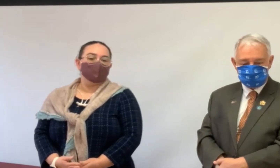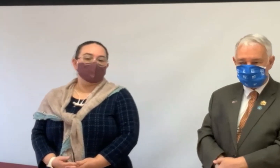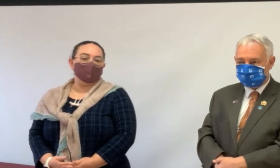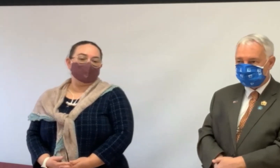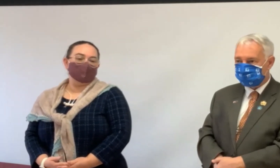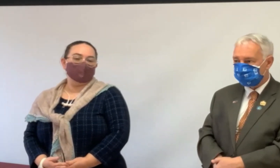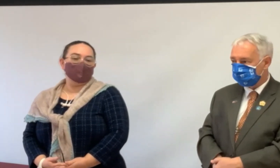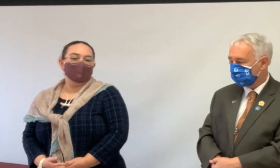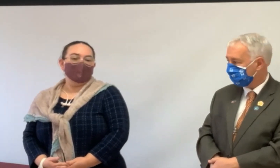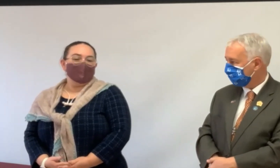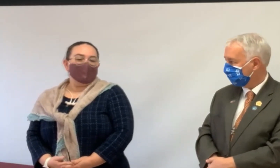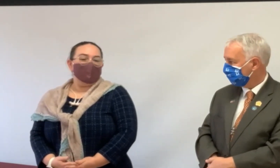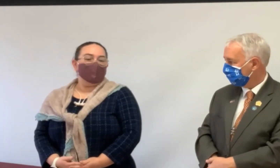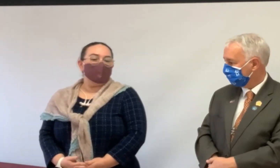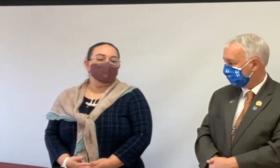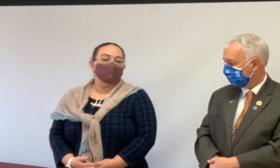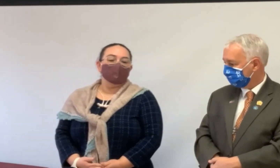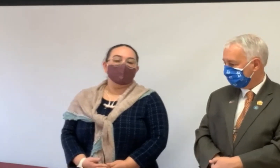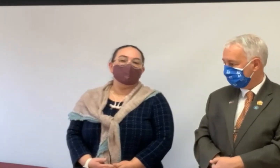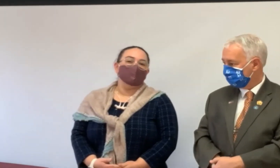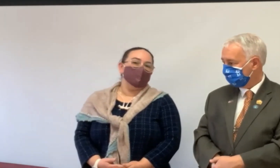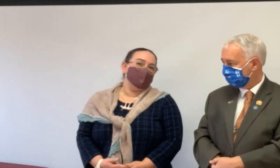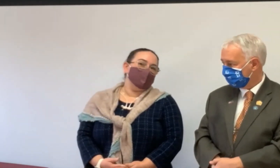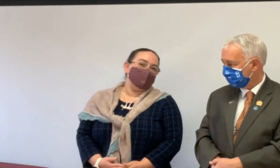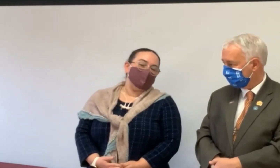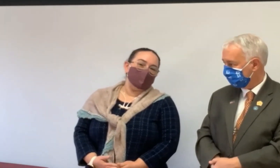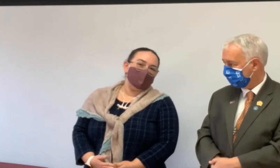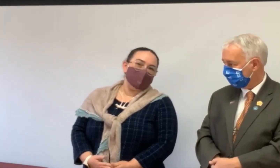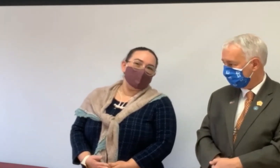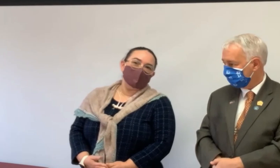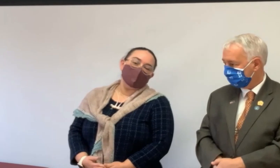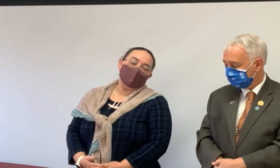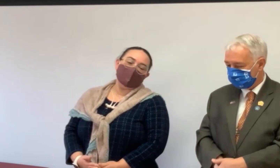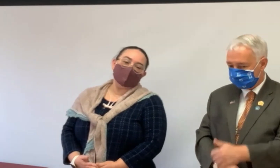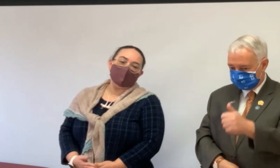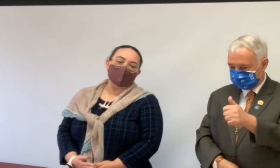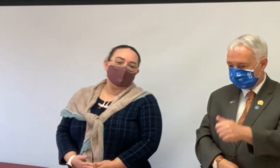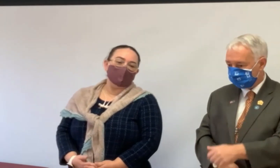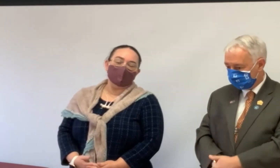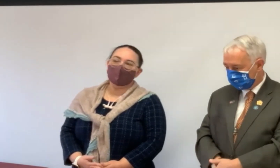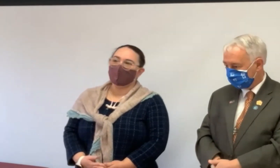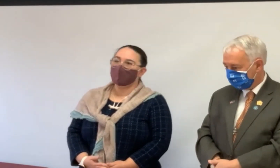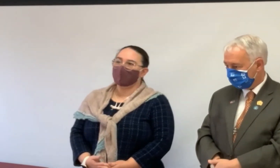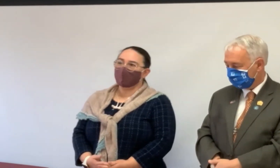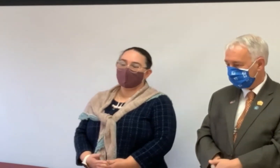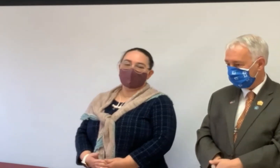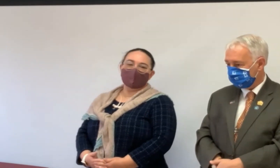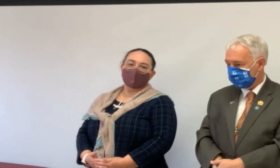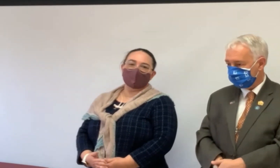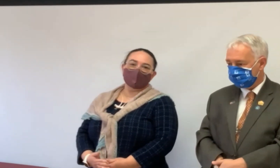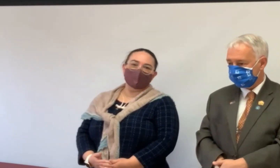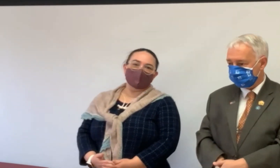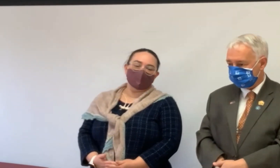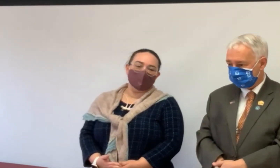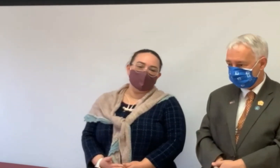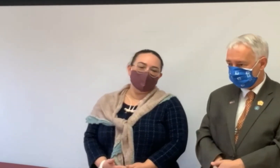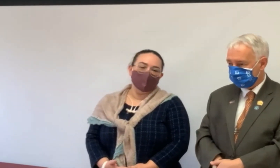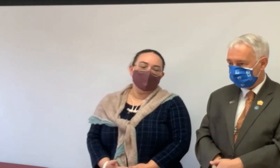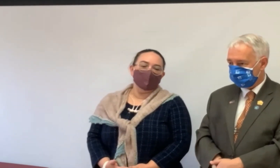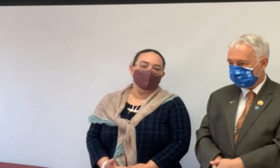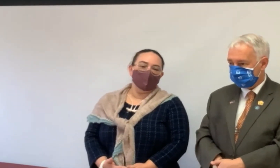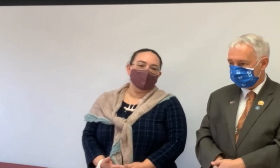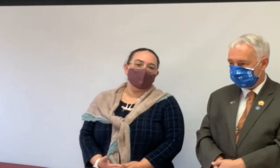phone number that they can reach you? Um, so my cell phone is the best way to reach me all the time, anytime, which is 610